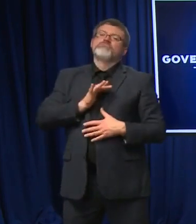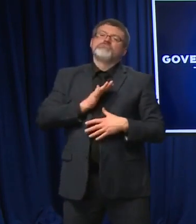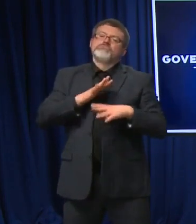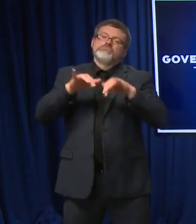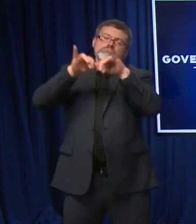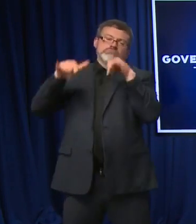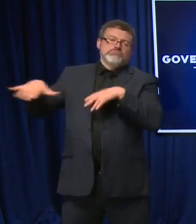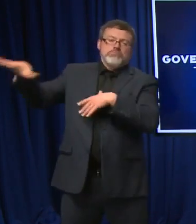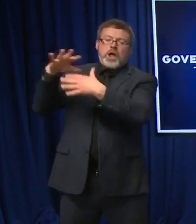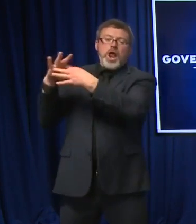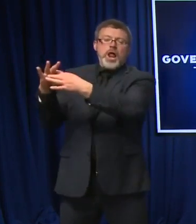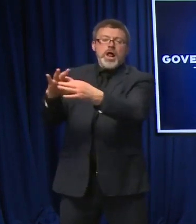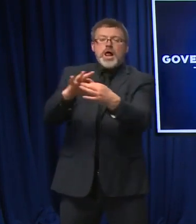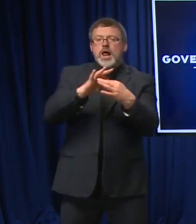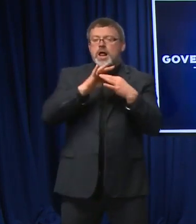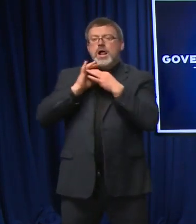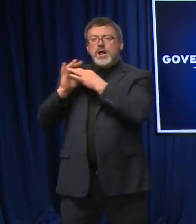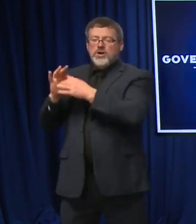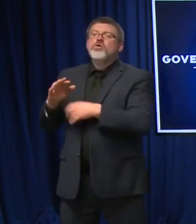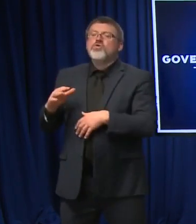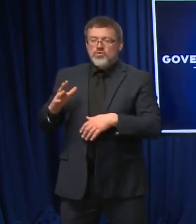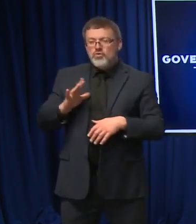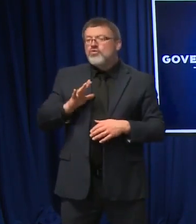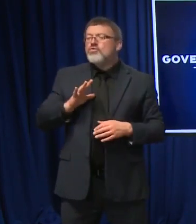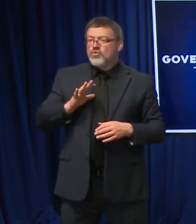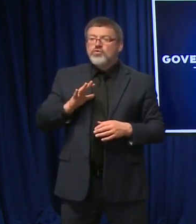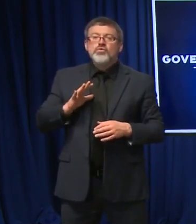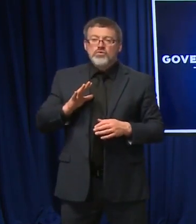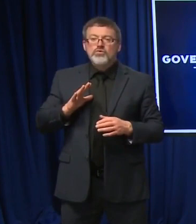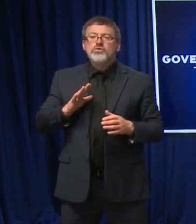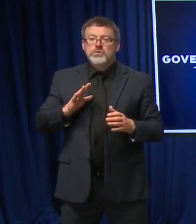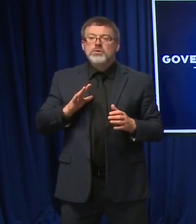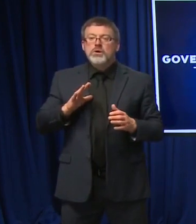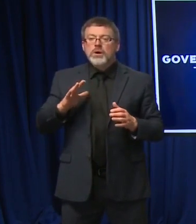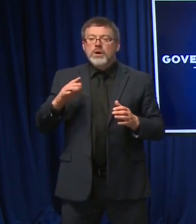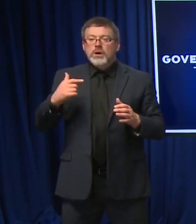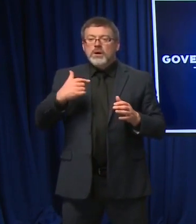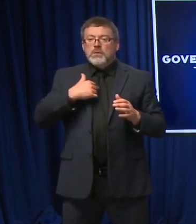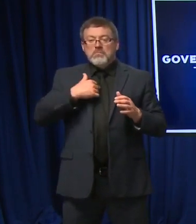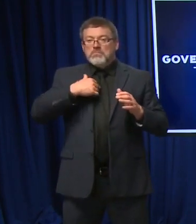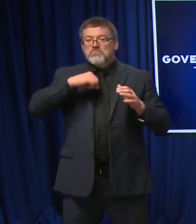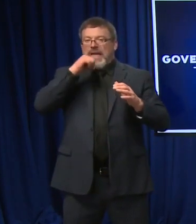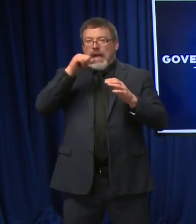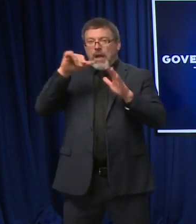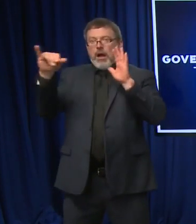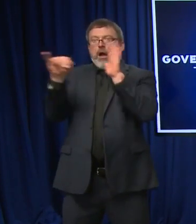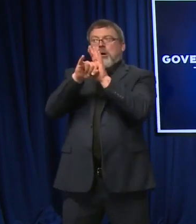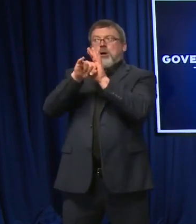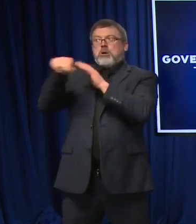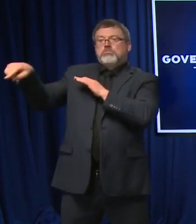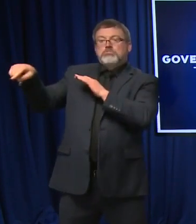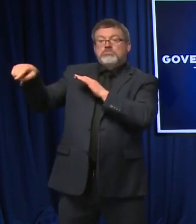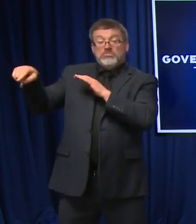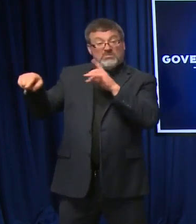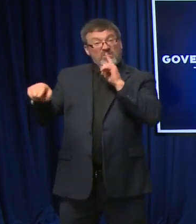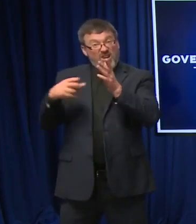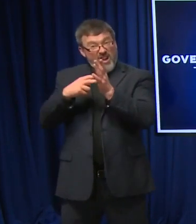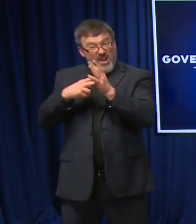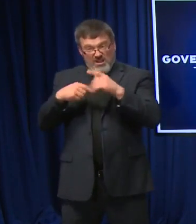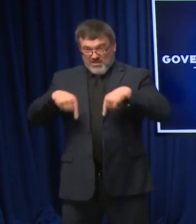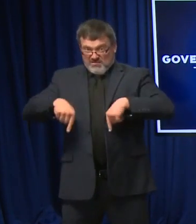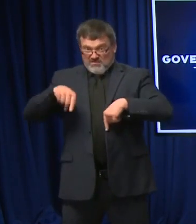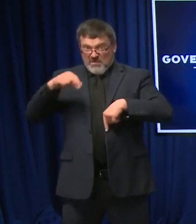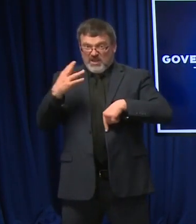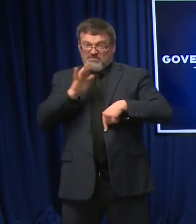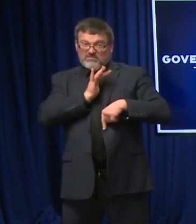with this system. I can tell you very directly, without naming any, there are other states where that doesn't work quite as well. But here, it really is a